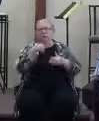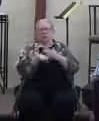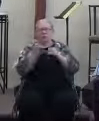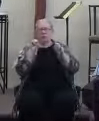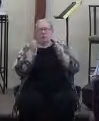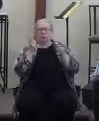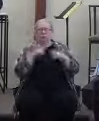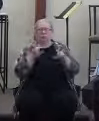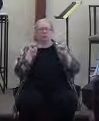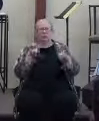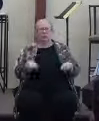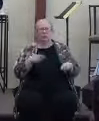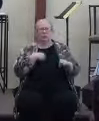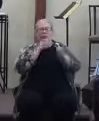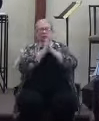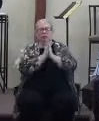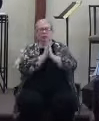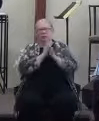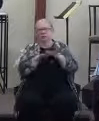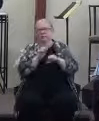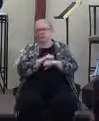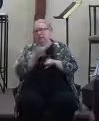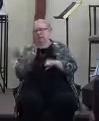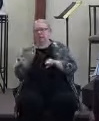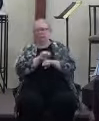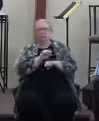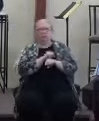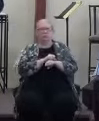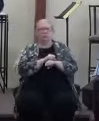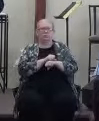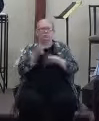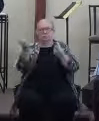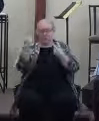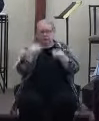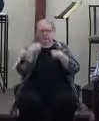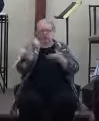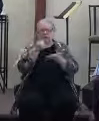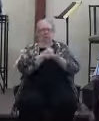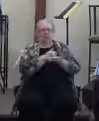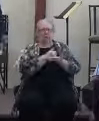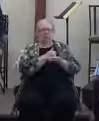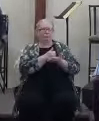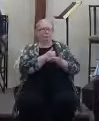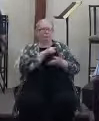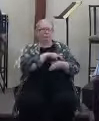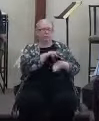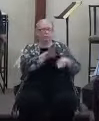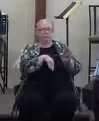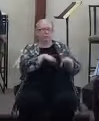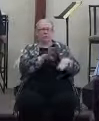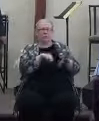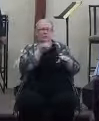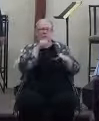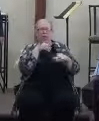I'm not asking you to take off work or do anything, but drift in and help us do that for him. He walked out of the garage